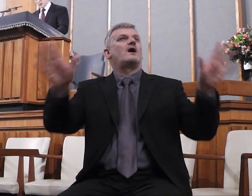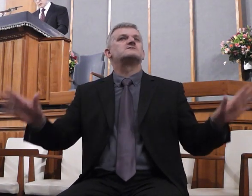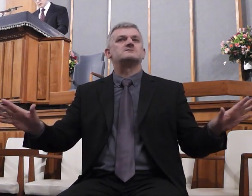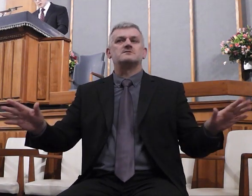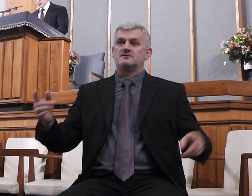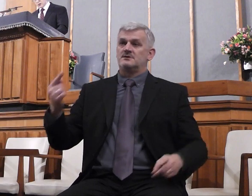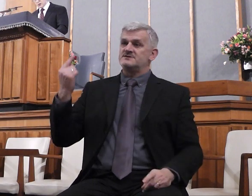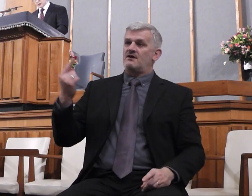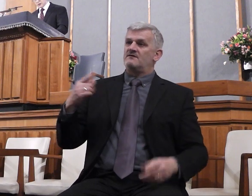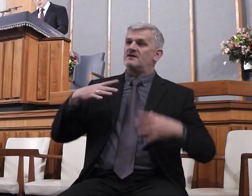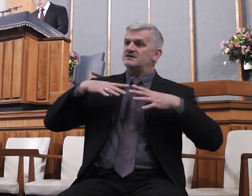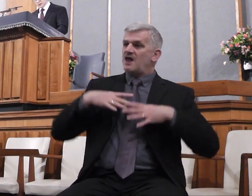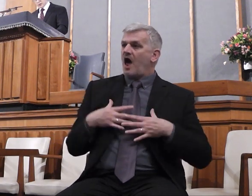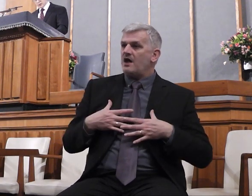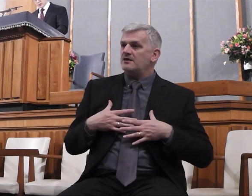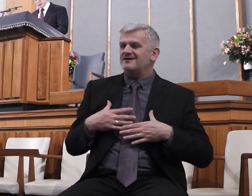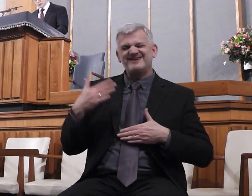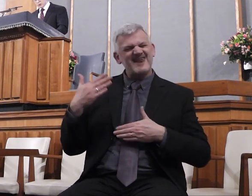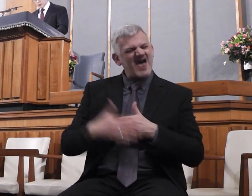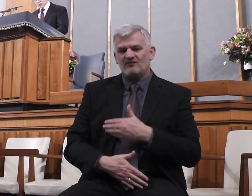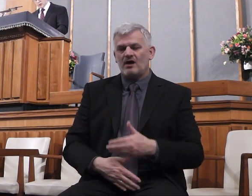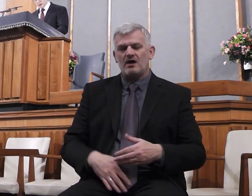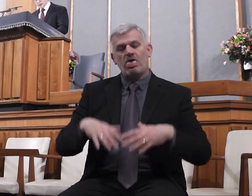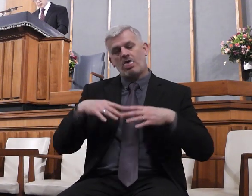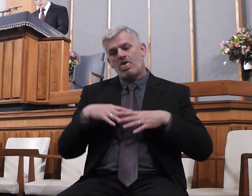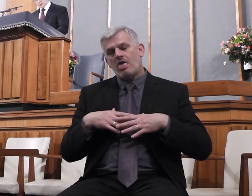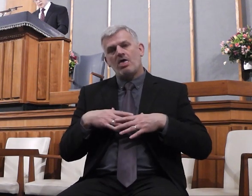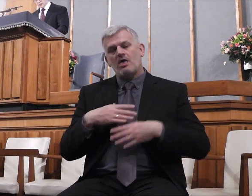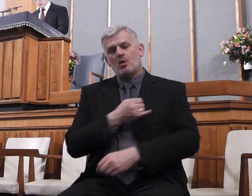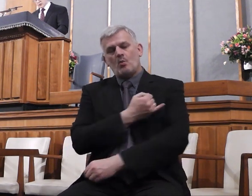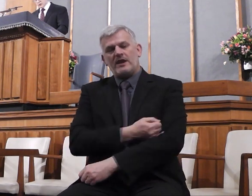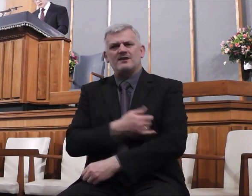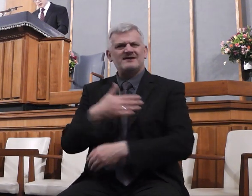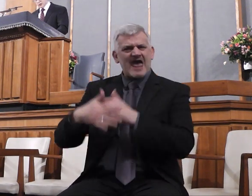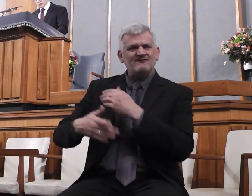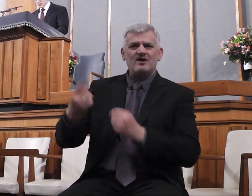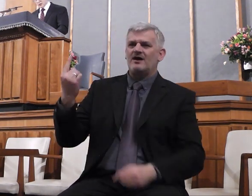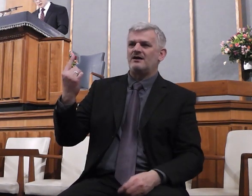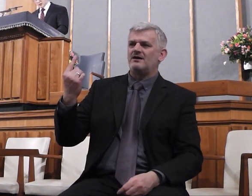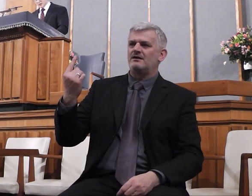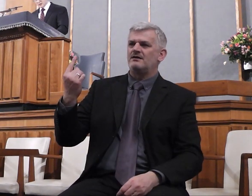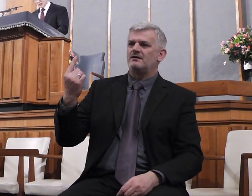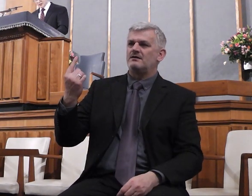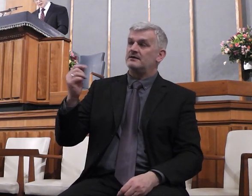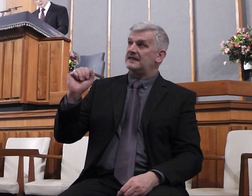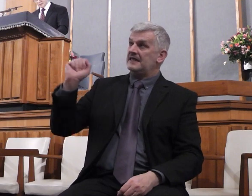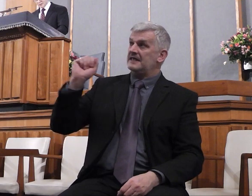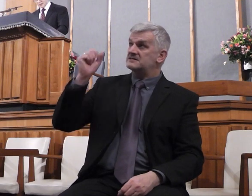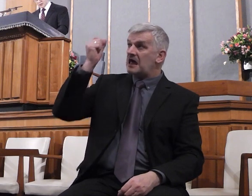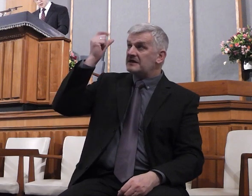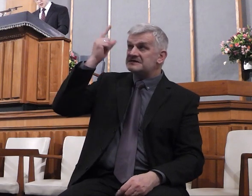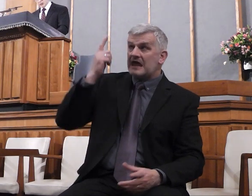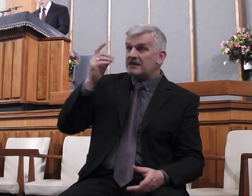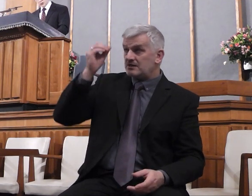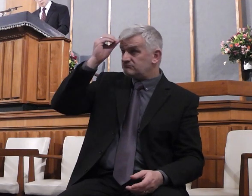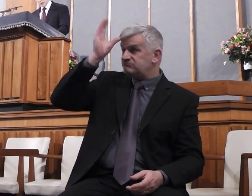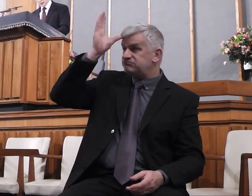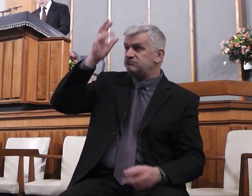fainteth not, neither is weary, there is no searching of his understanding. He giveth power